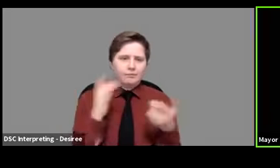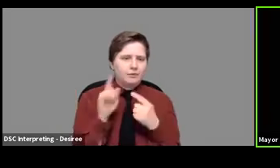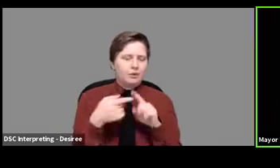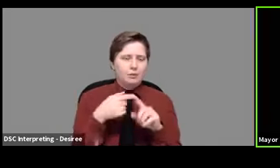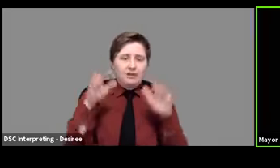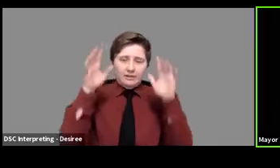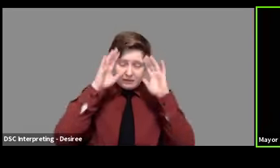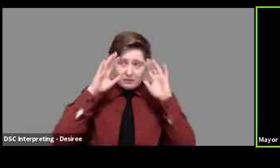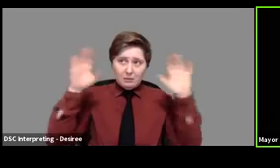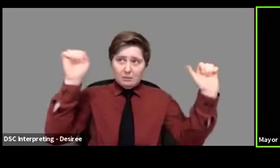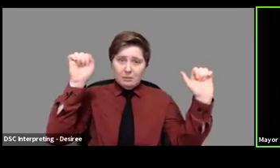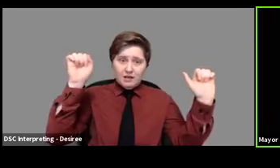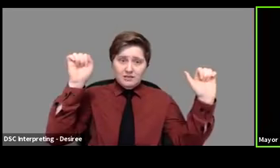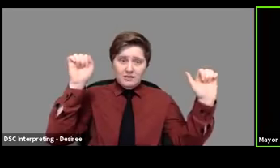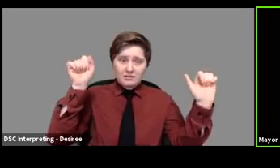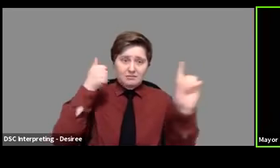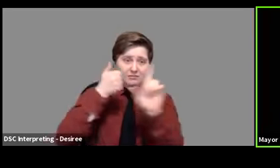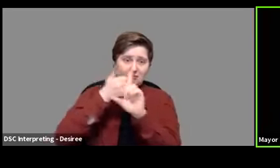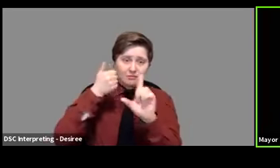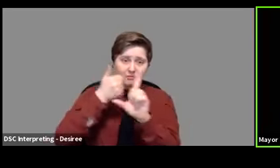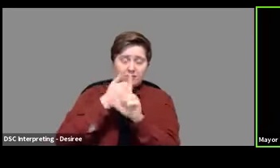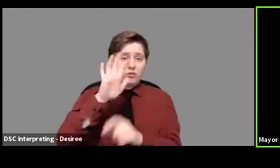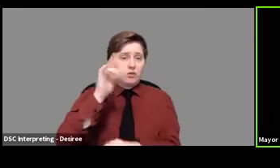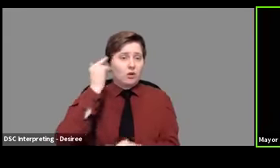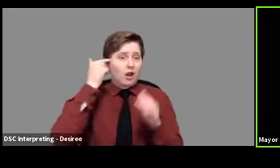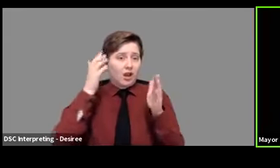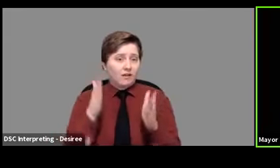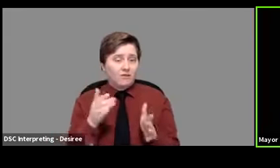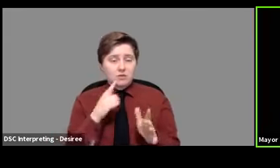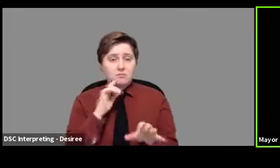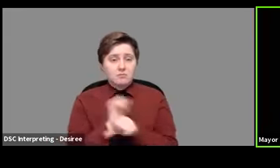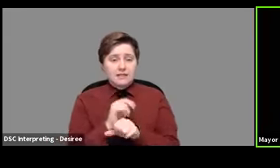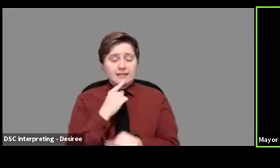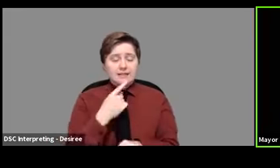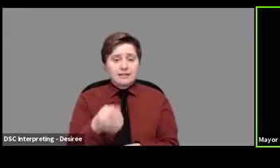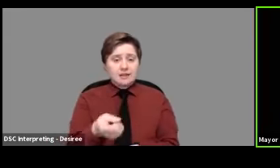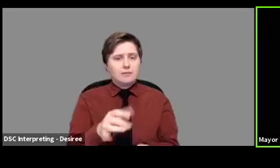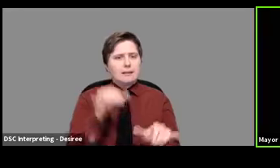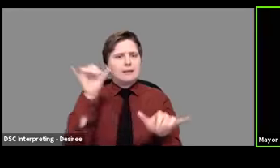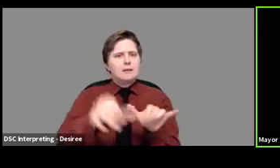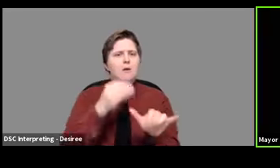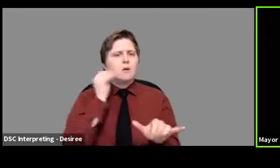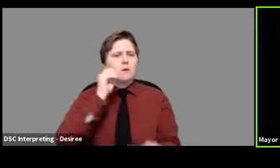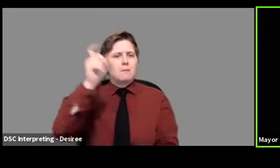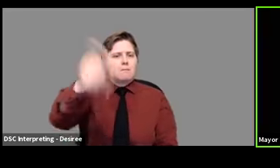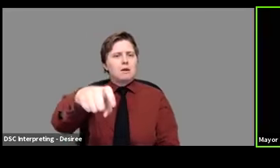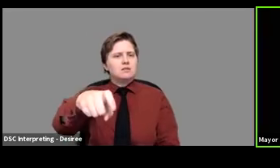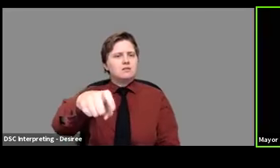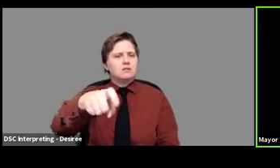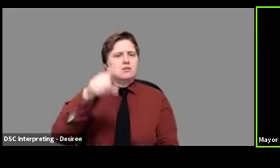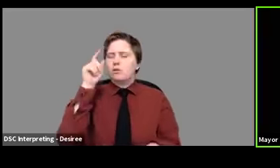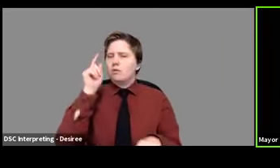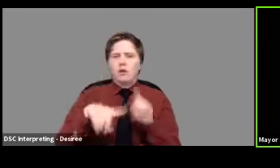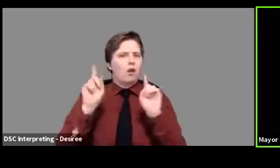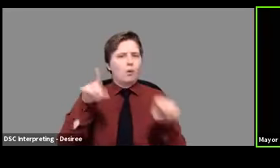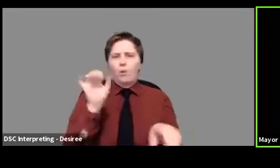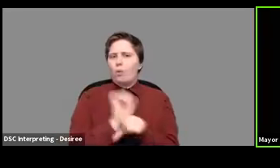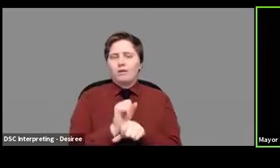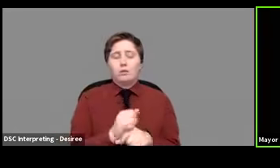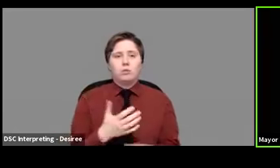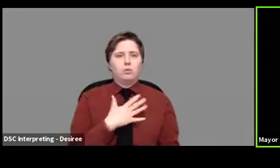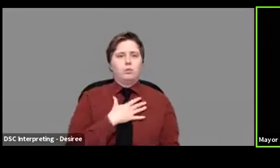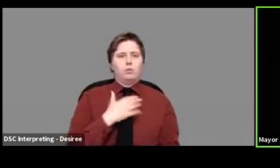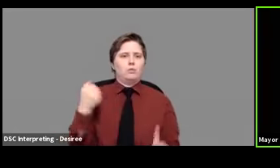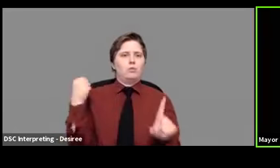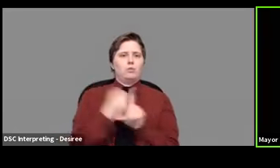president of the United States and your governor literally orders you to stay home and not make an income, that's going to have an